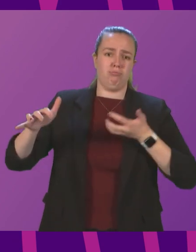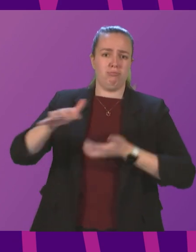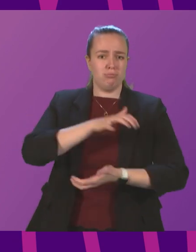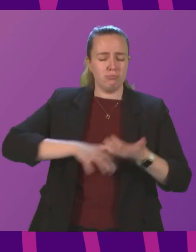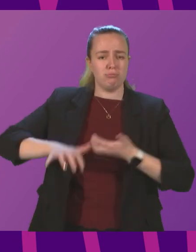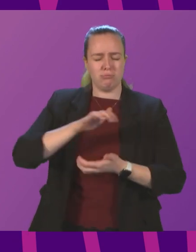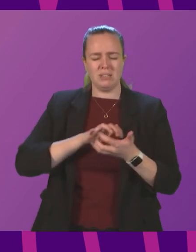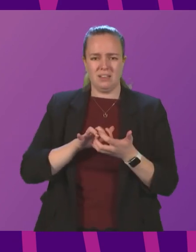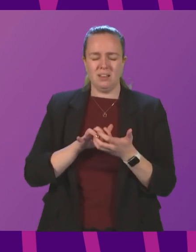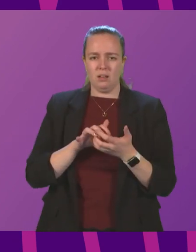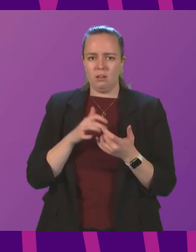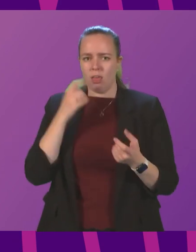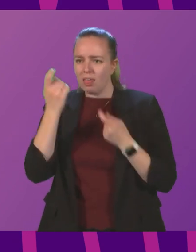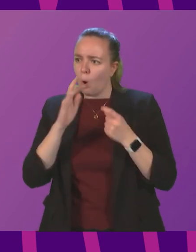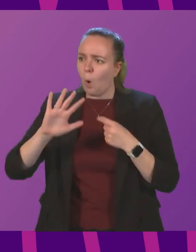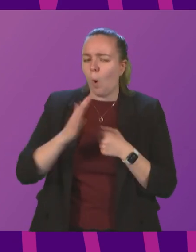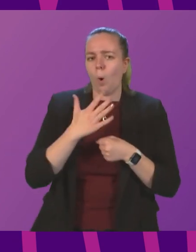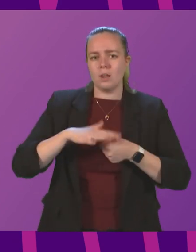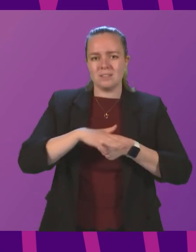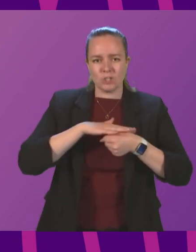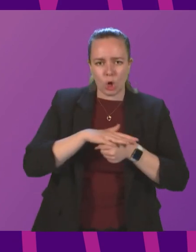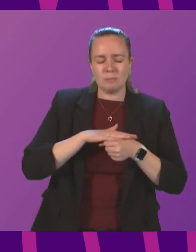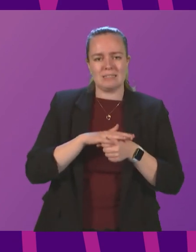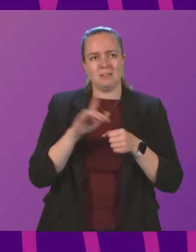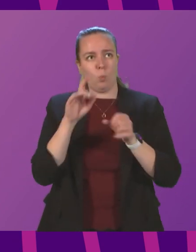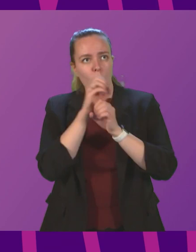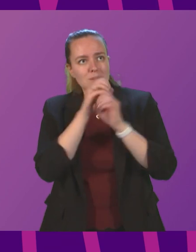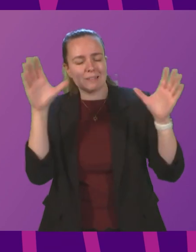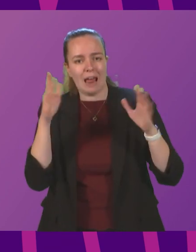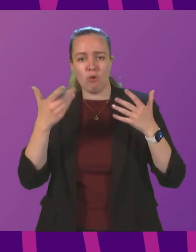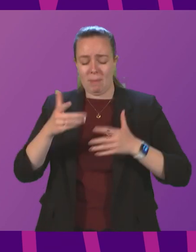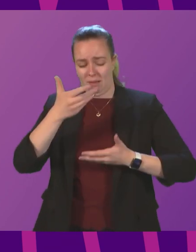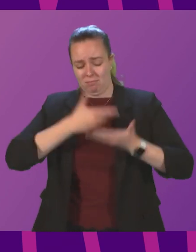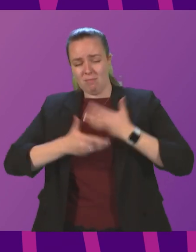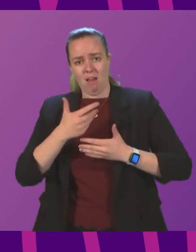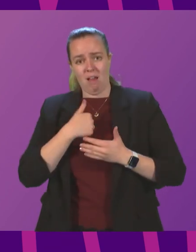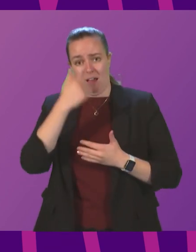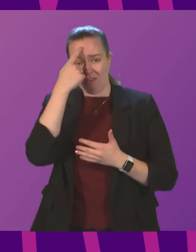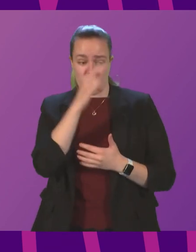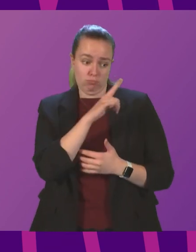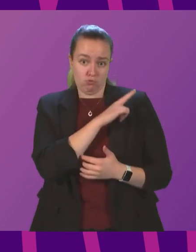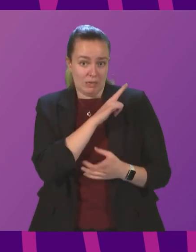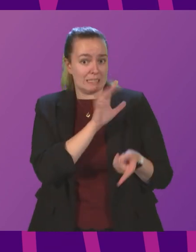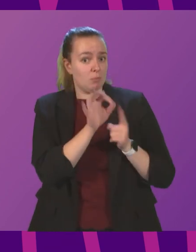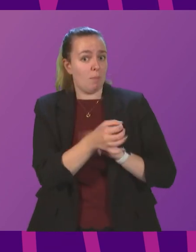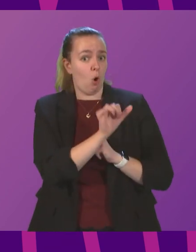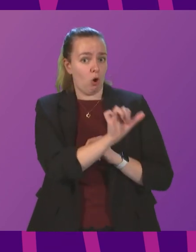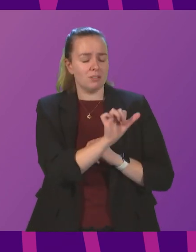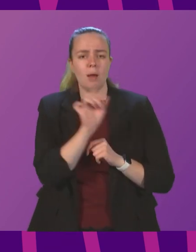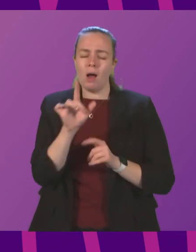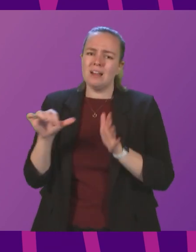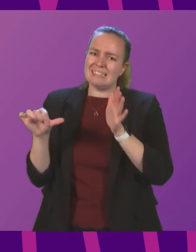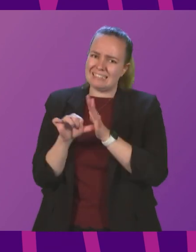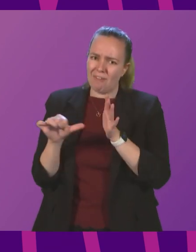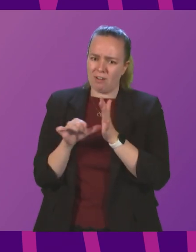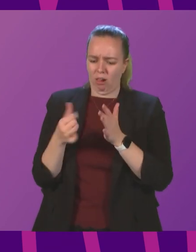taking account of all of the circumstances and scenarios that he put to me, which I think they are reasonable points, is difficult in